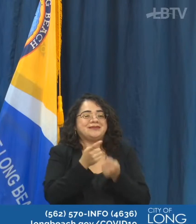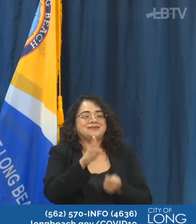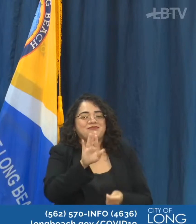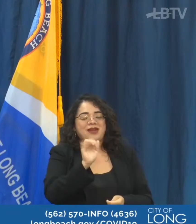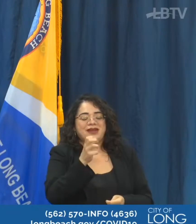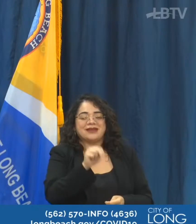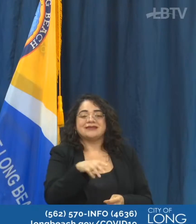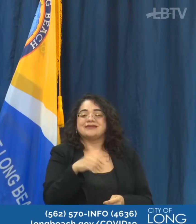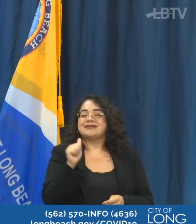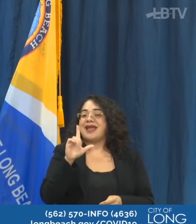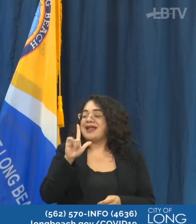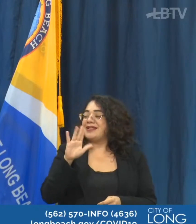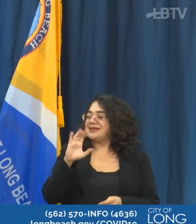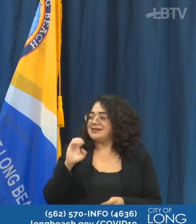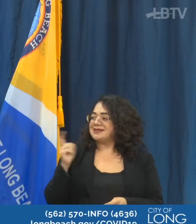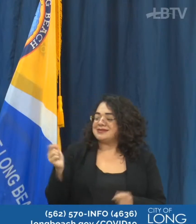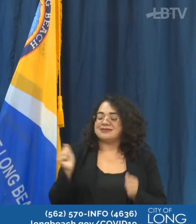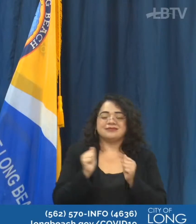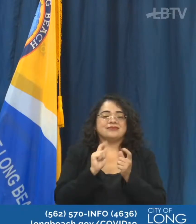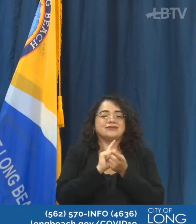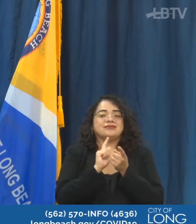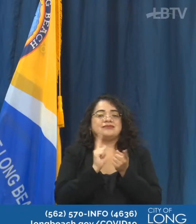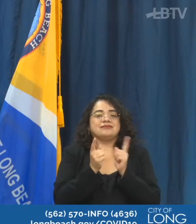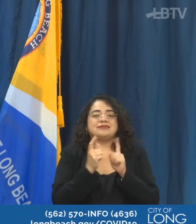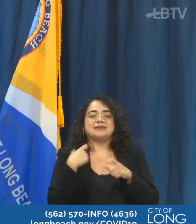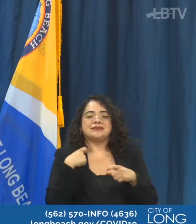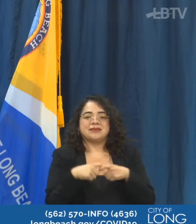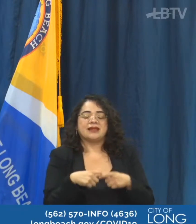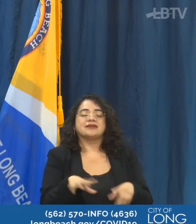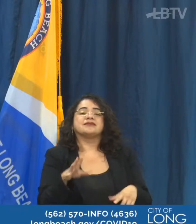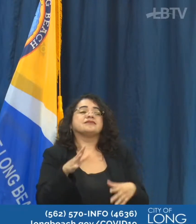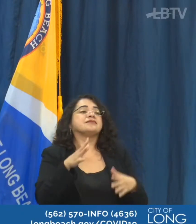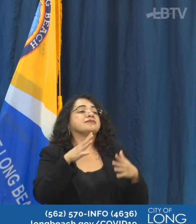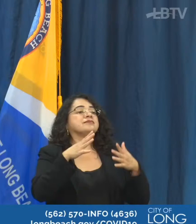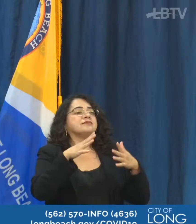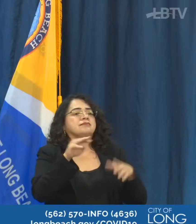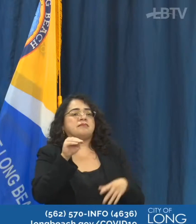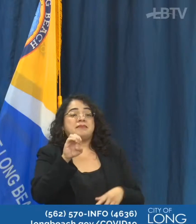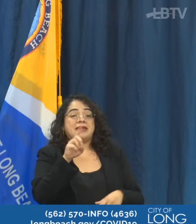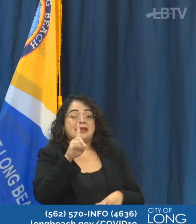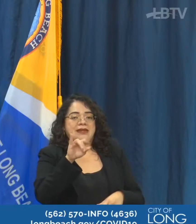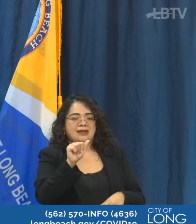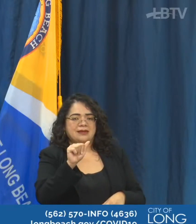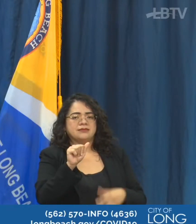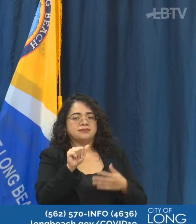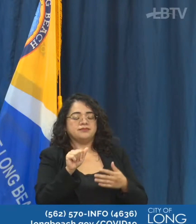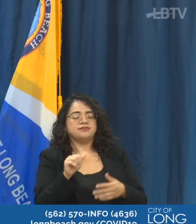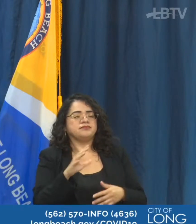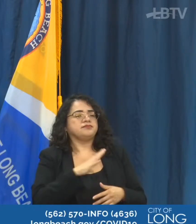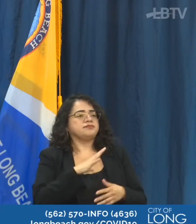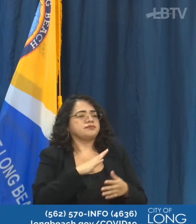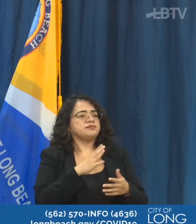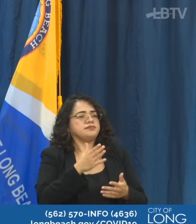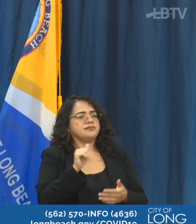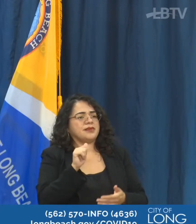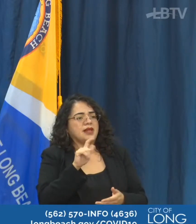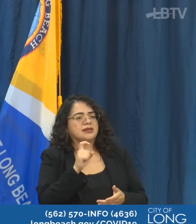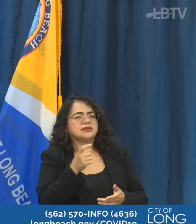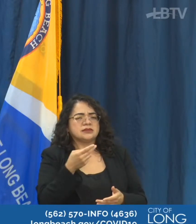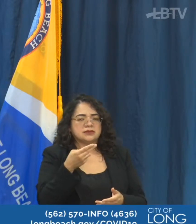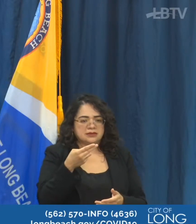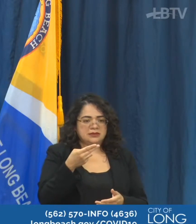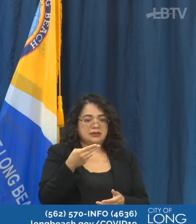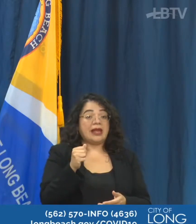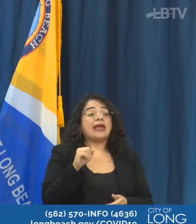after any questions. Kevin. Thank you, Mayor. We have some questions from the media. First question comes from Haley from